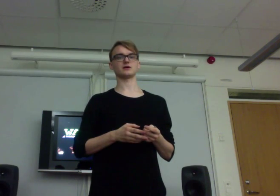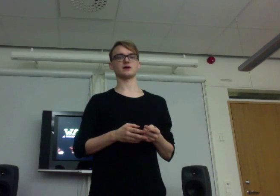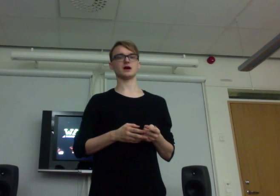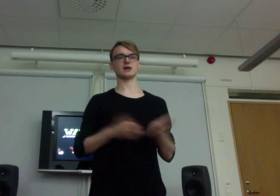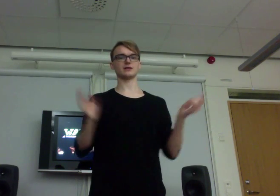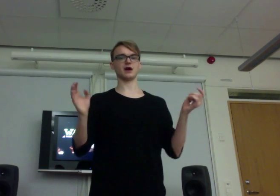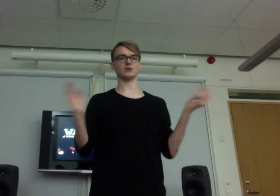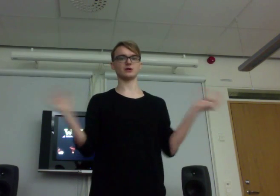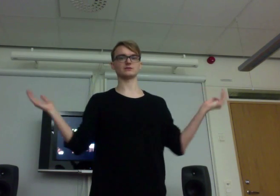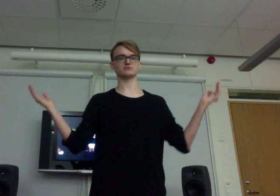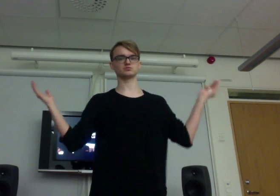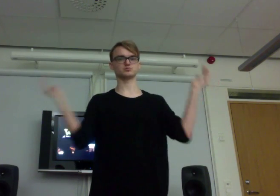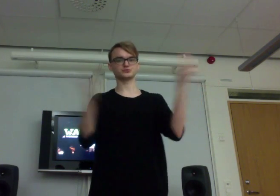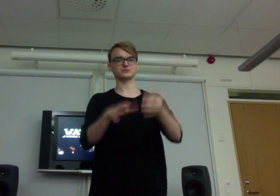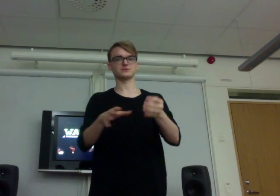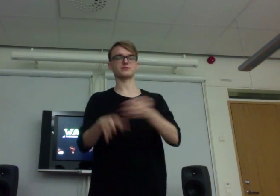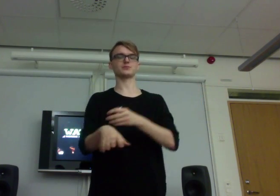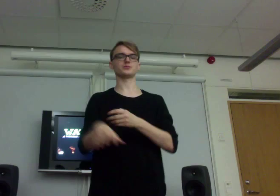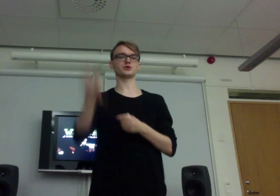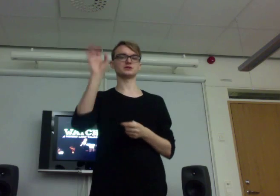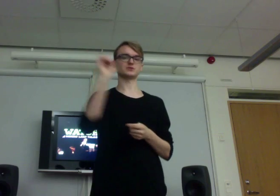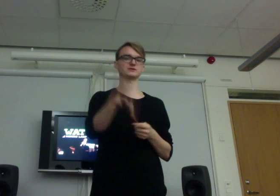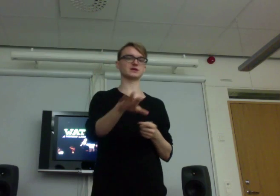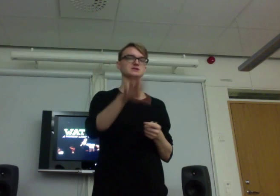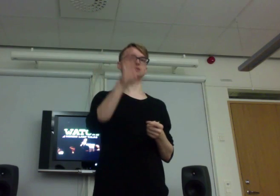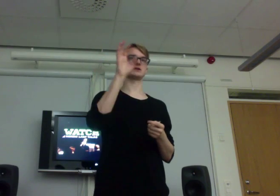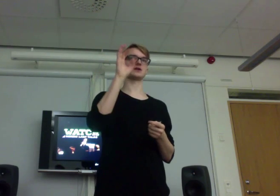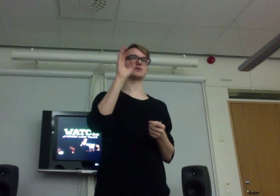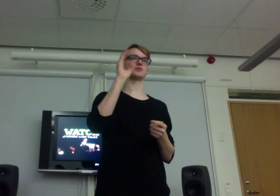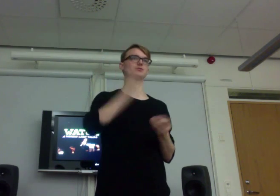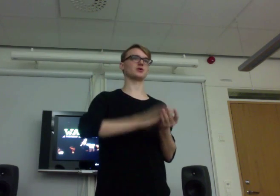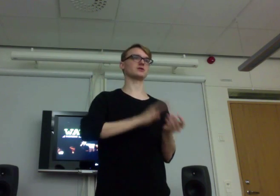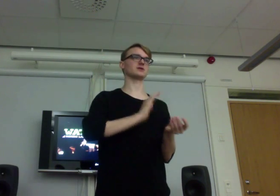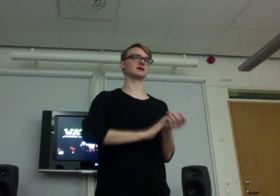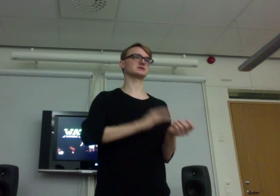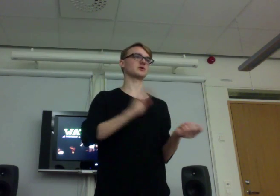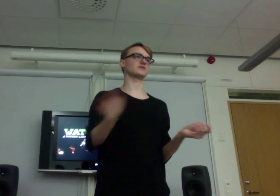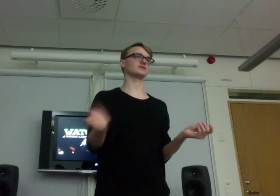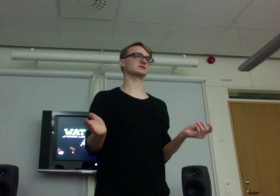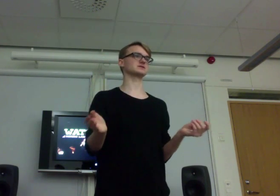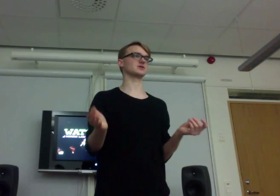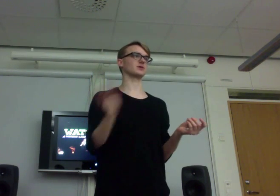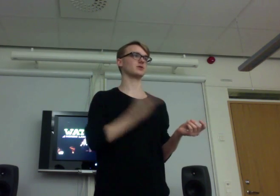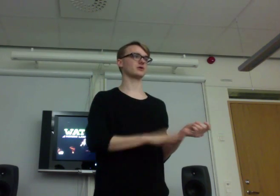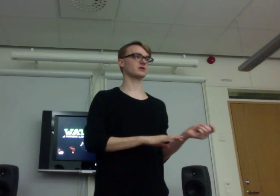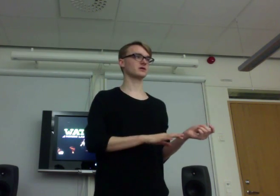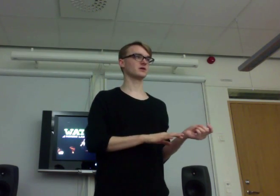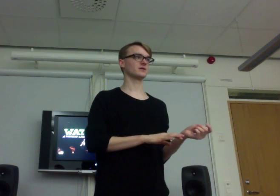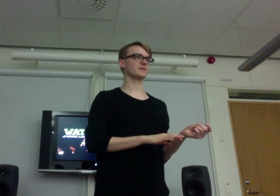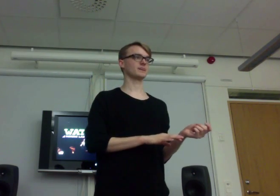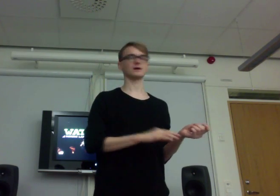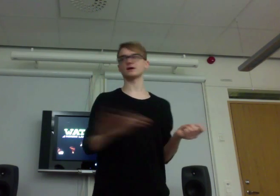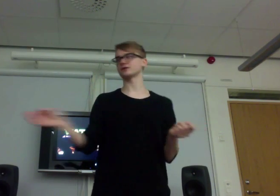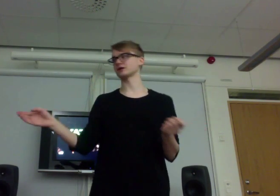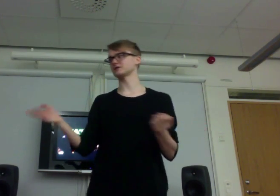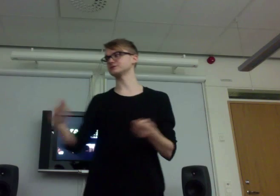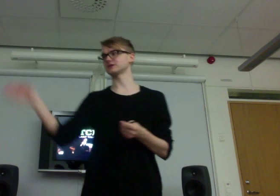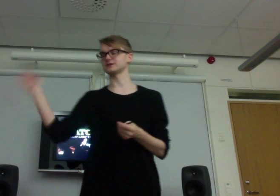And I will put this presentation. And I will put all links to all of this on my blog. And I think I can send it